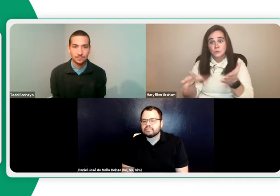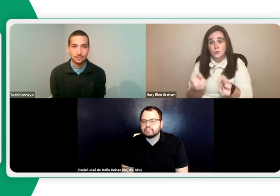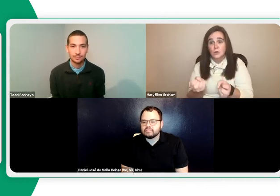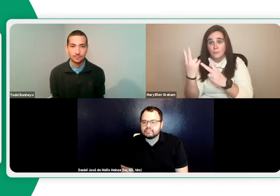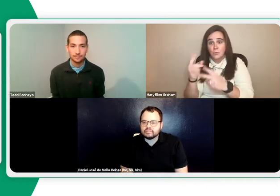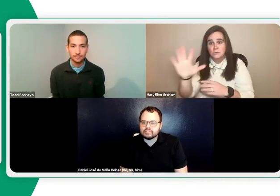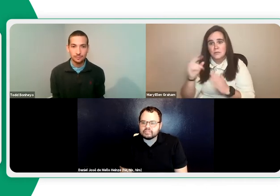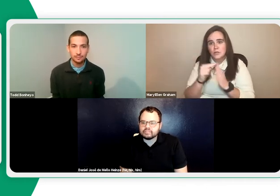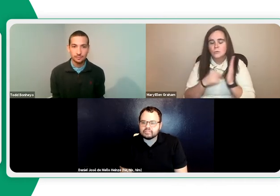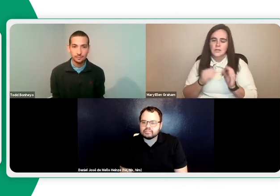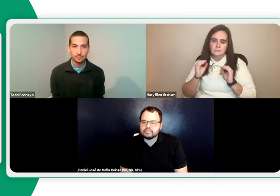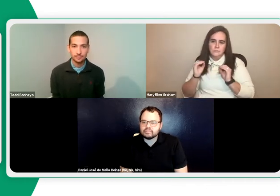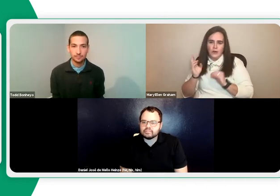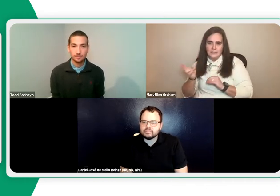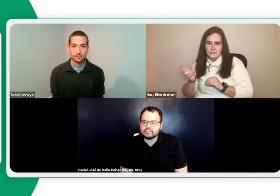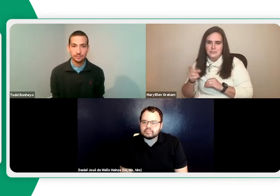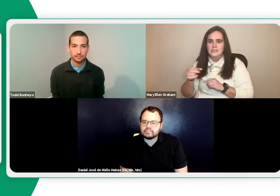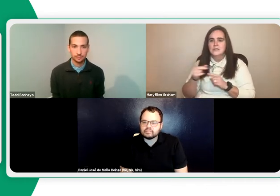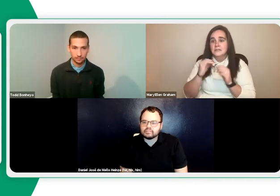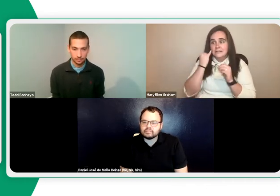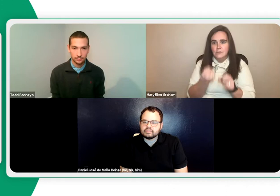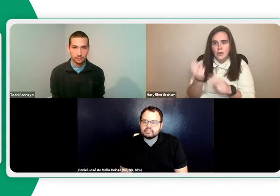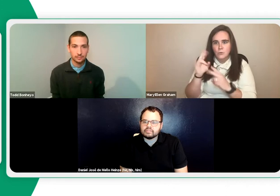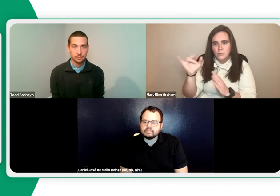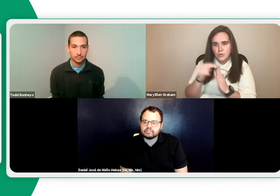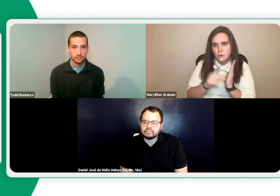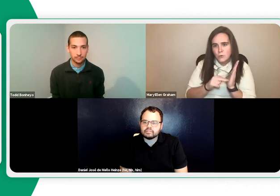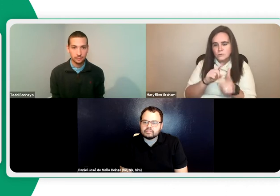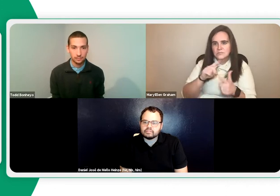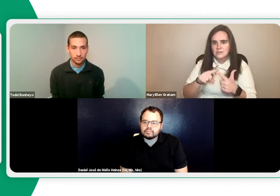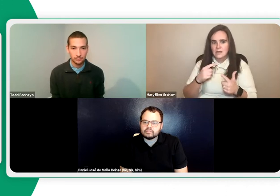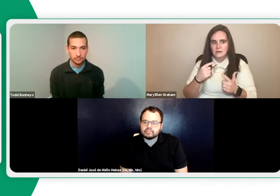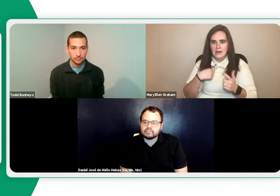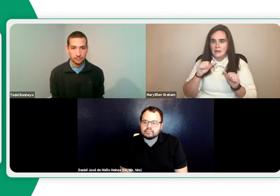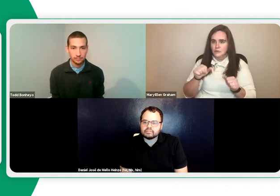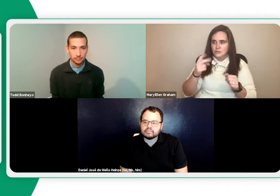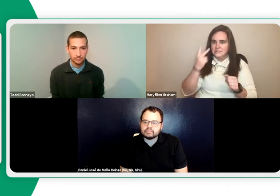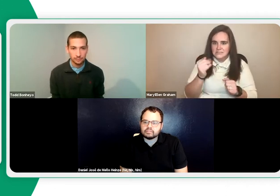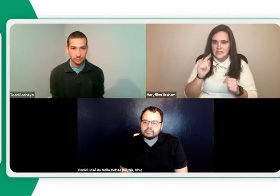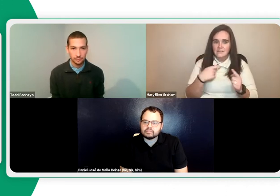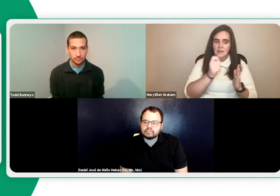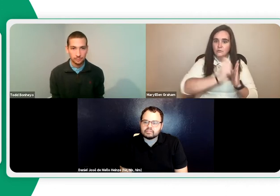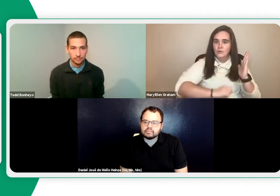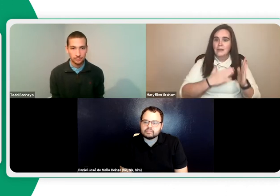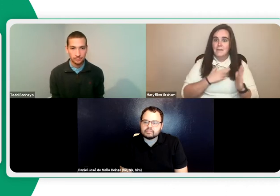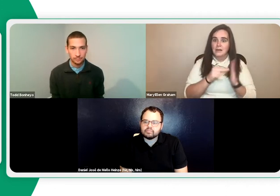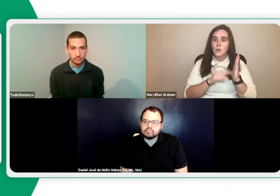really like that idea because if a student uploads their notes, let's say, I used to teach history, I could see